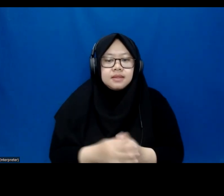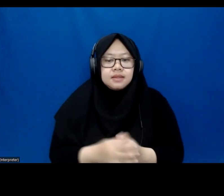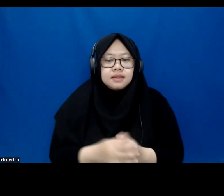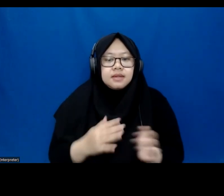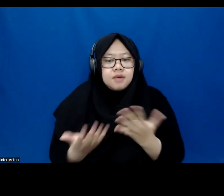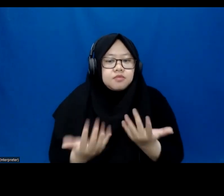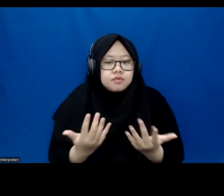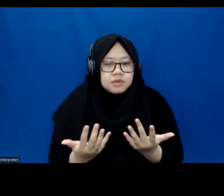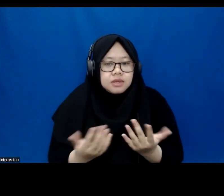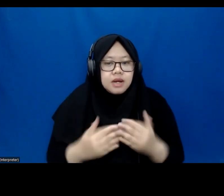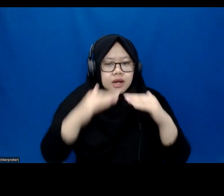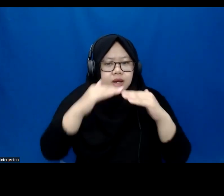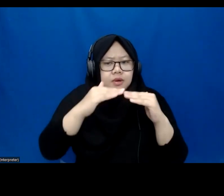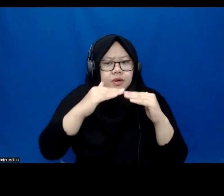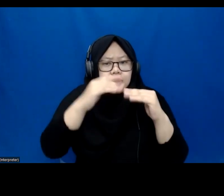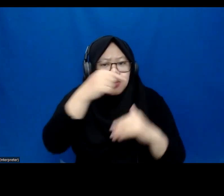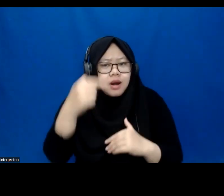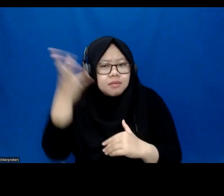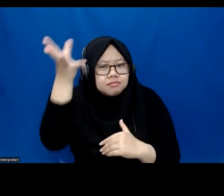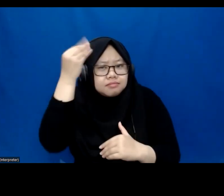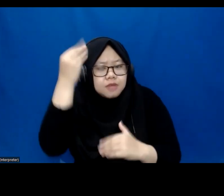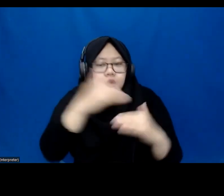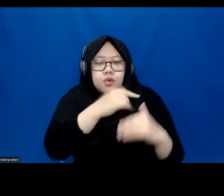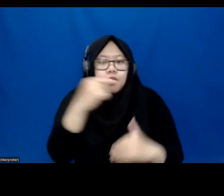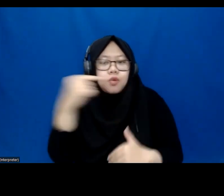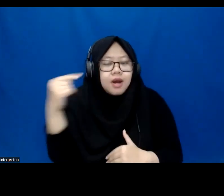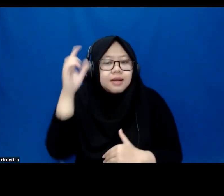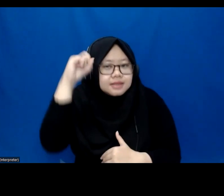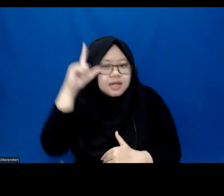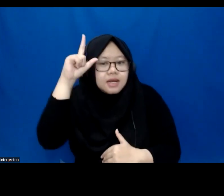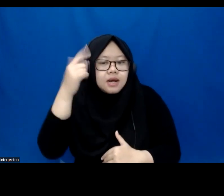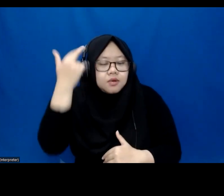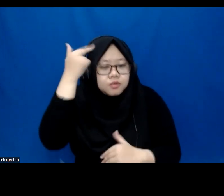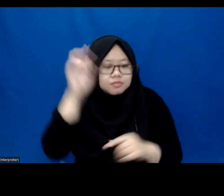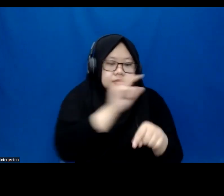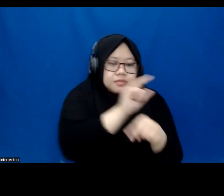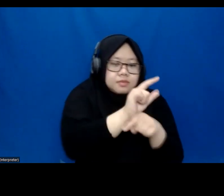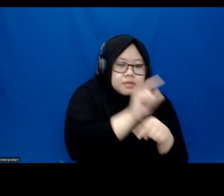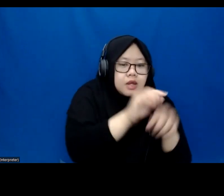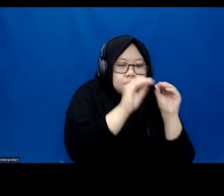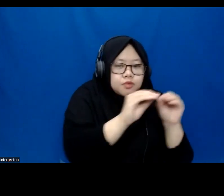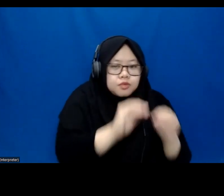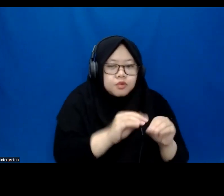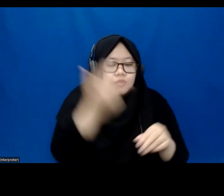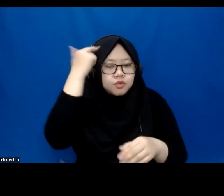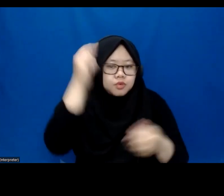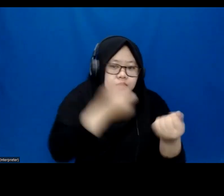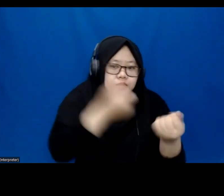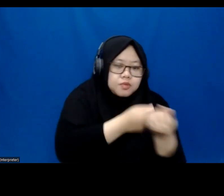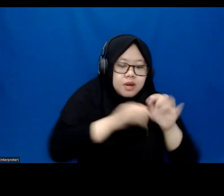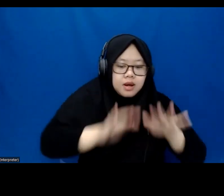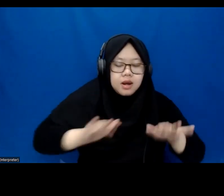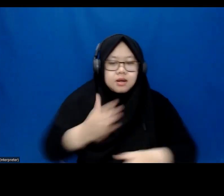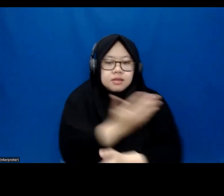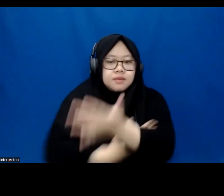lack of understanding, awareness, or training among educators in ASEAN to support students with disabilities in a